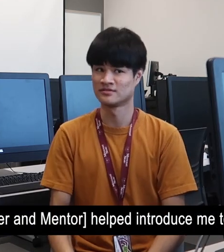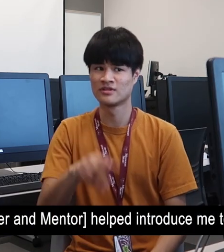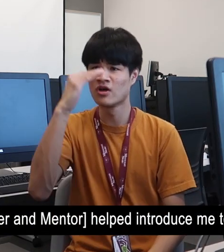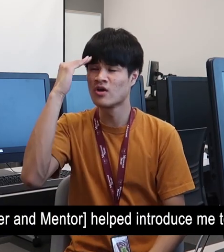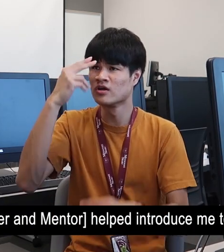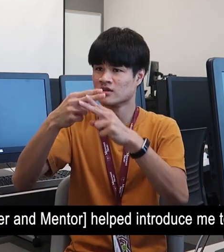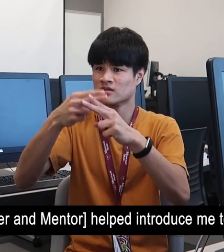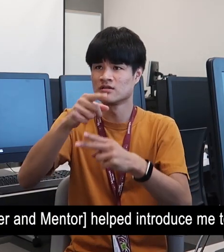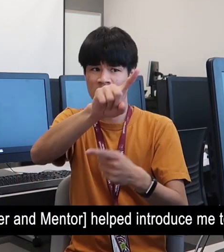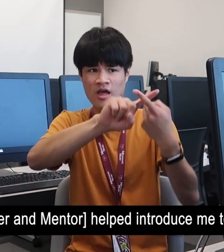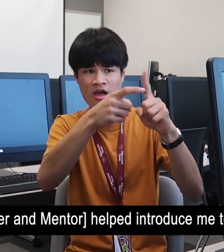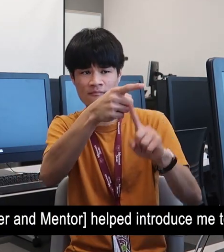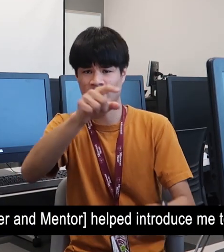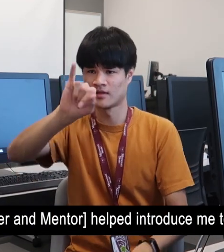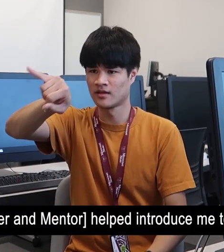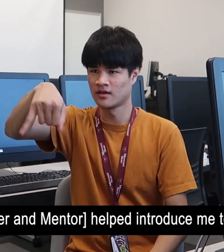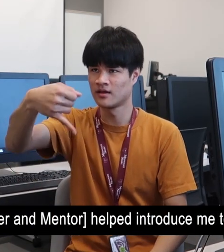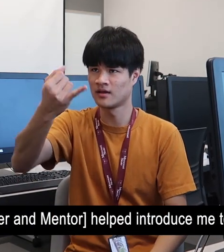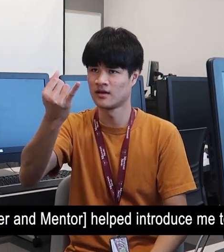Jamie helped introduce me to people who could sign.